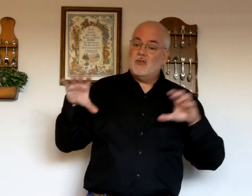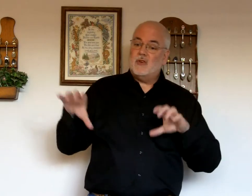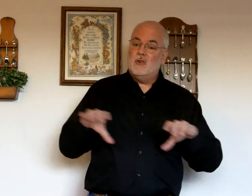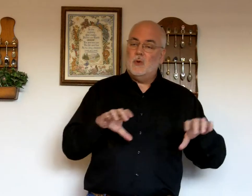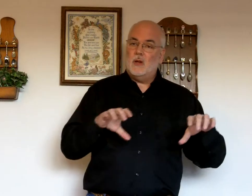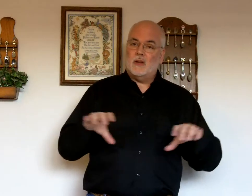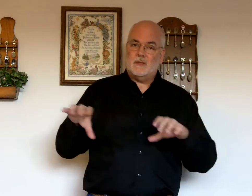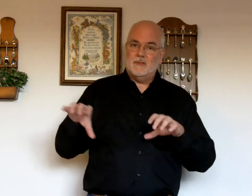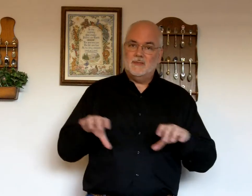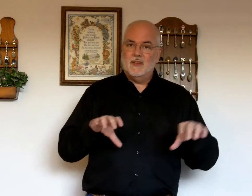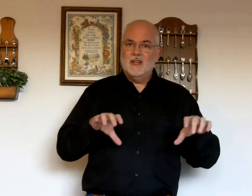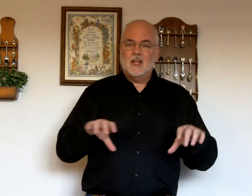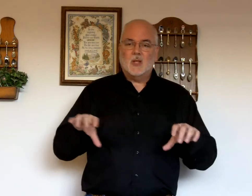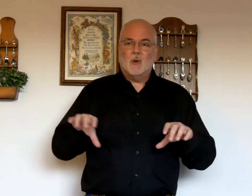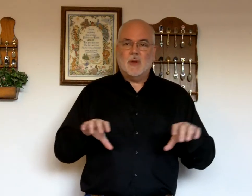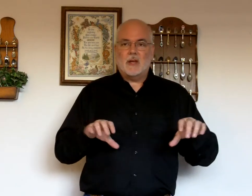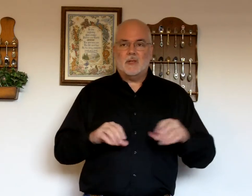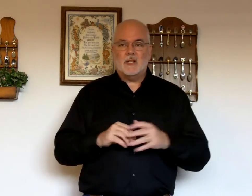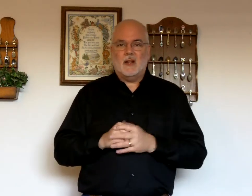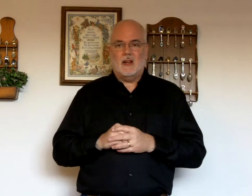doing is what we actually signed.